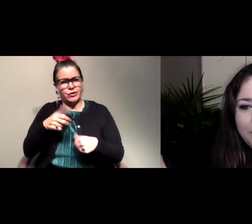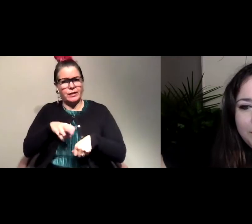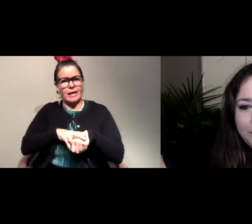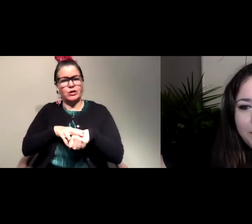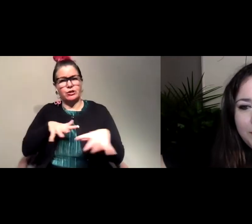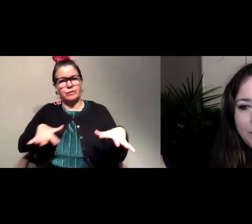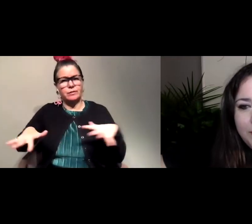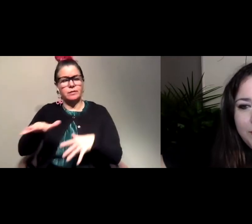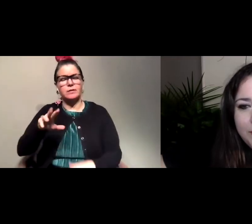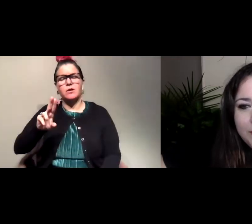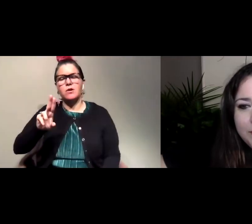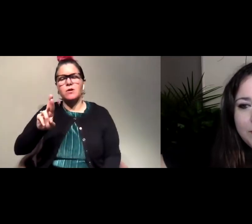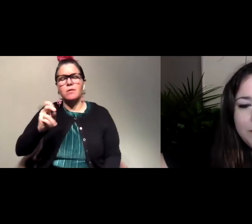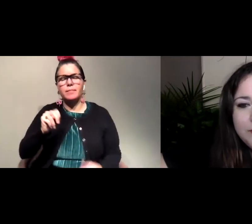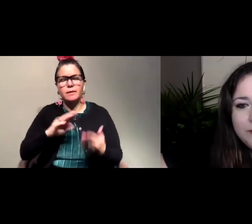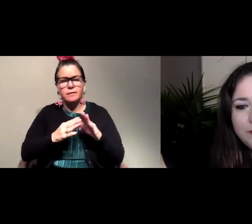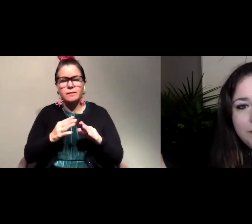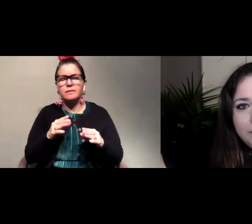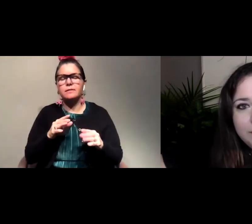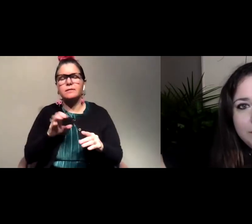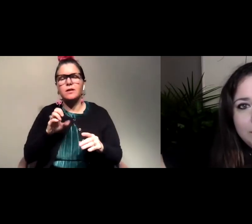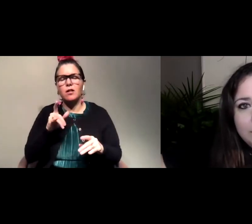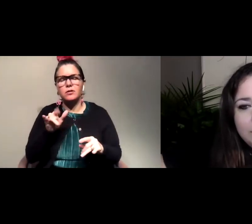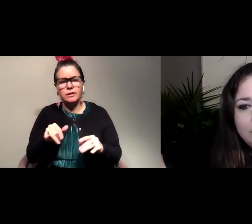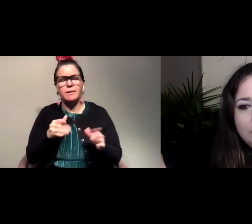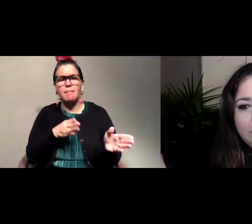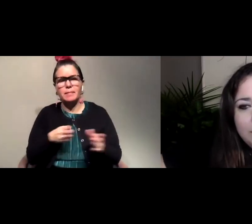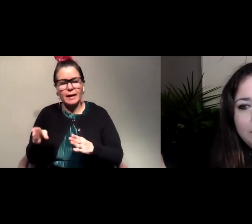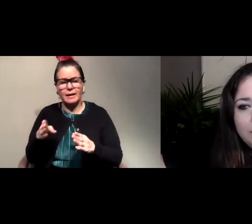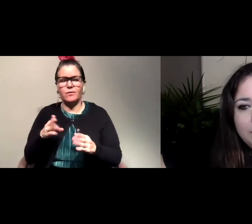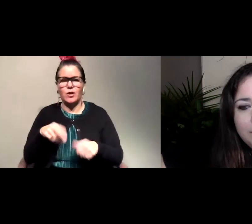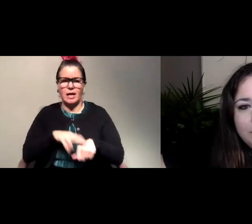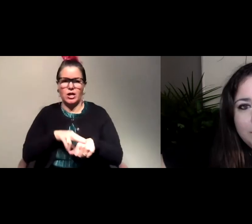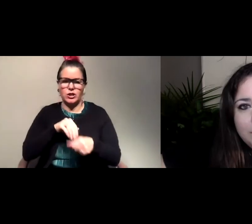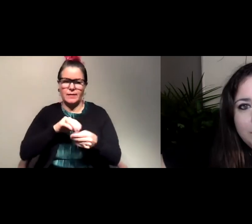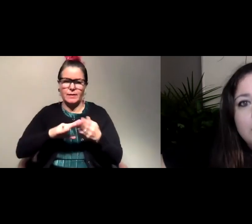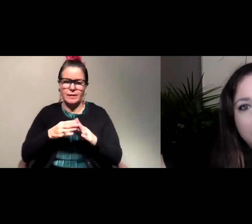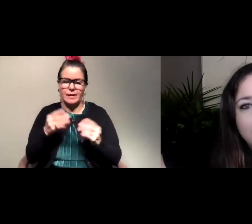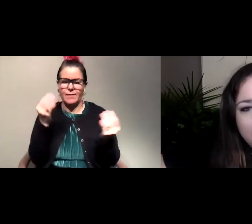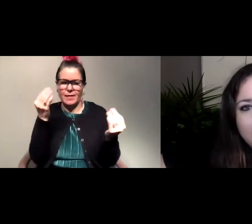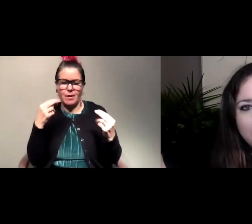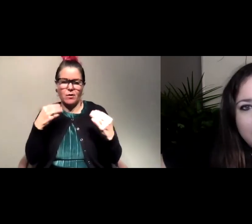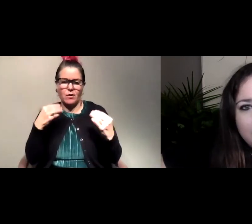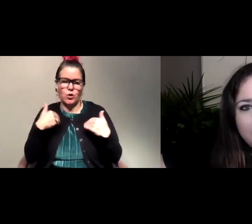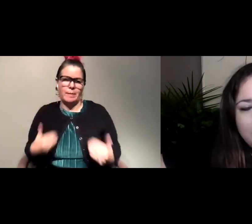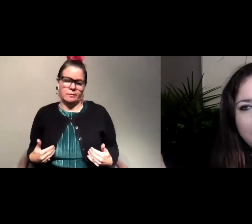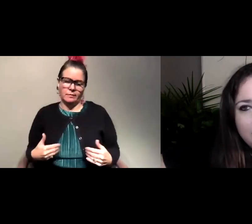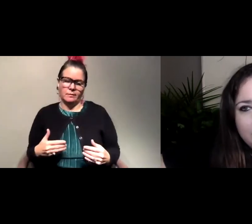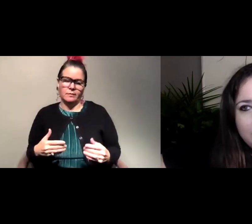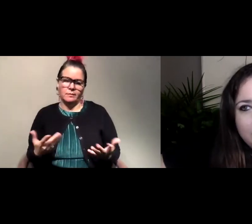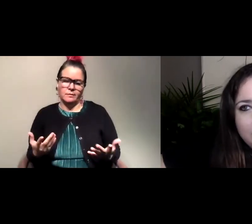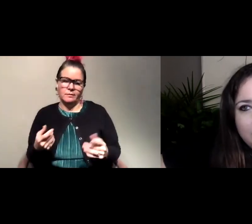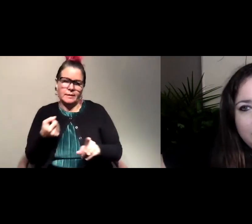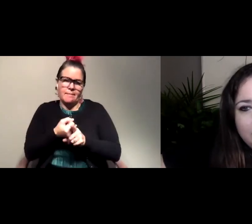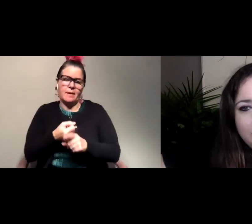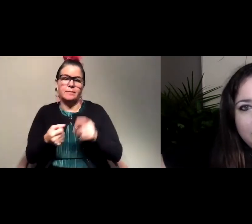urban ecology and planning for nature in the city, we also have to think about the human factor. And there are things that